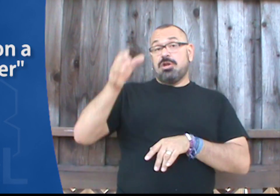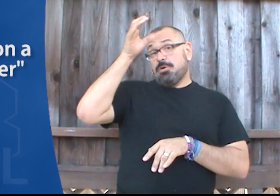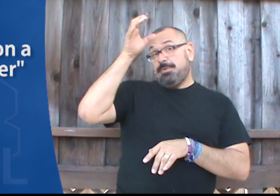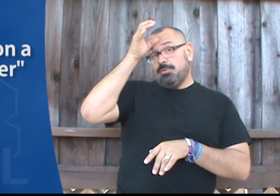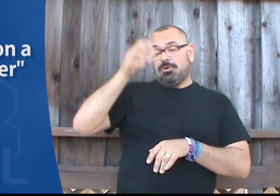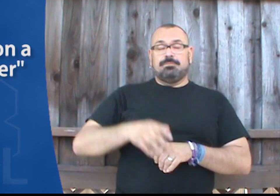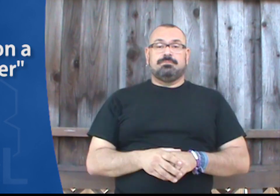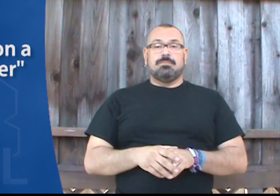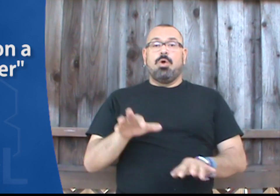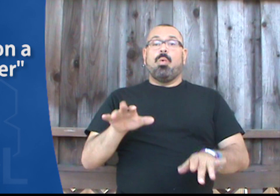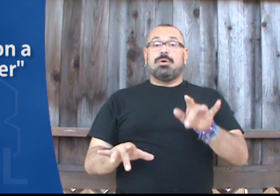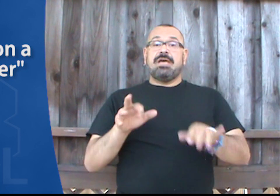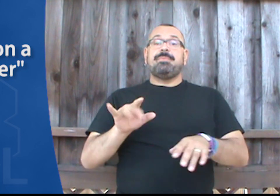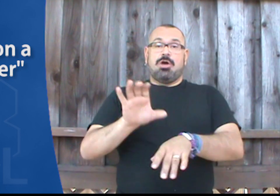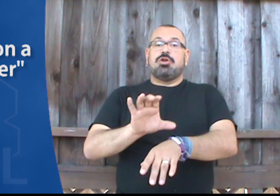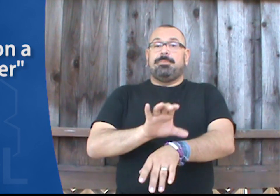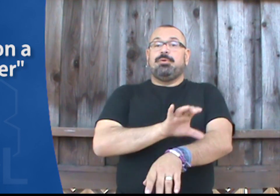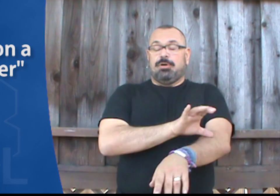on a computer. Or typing on a computer.